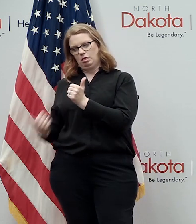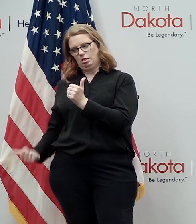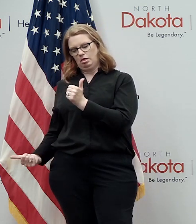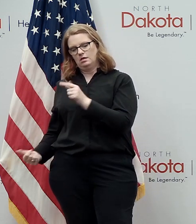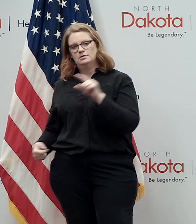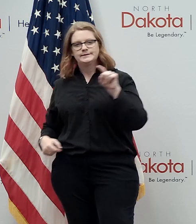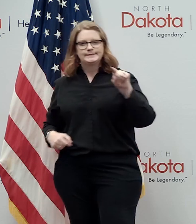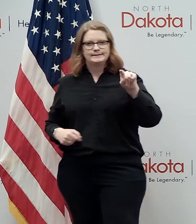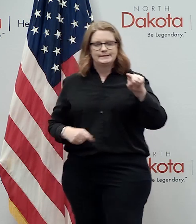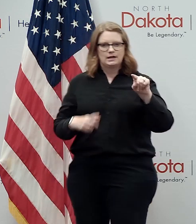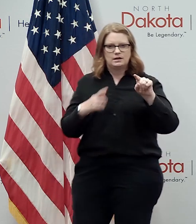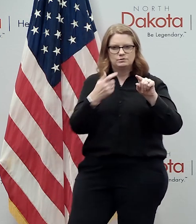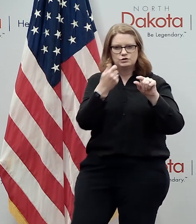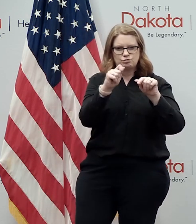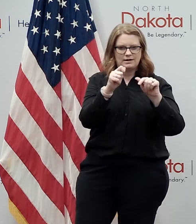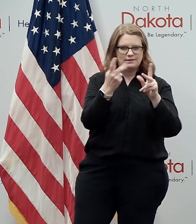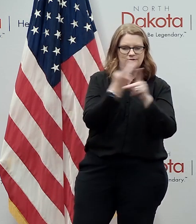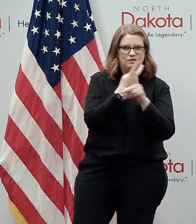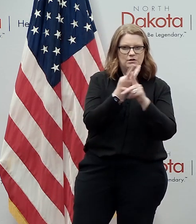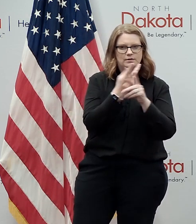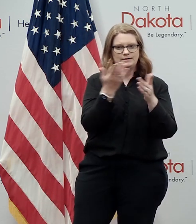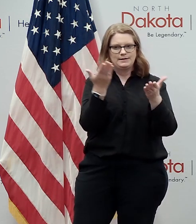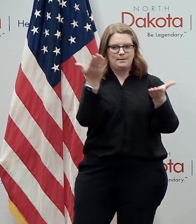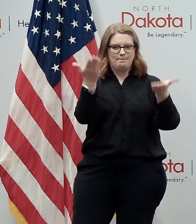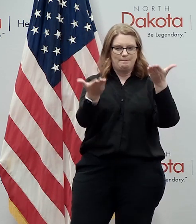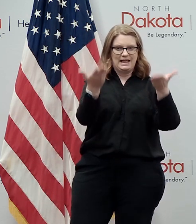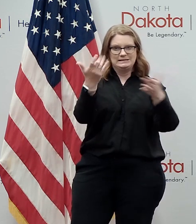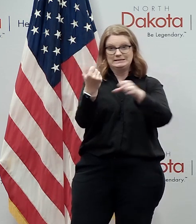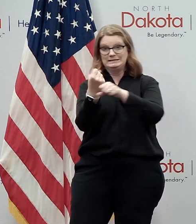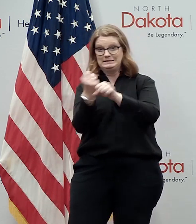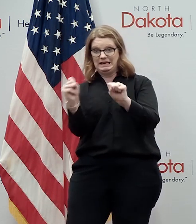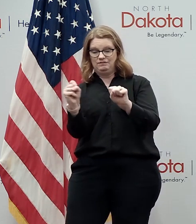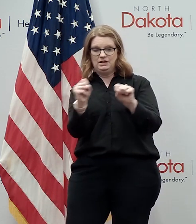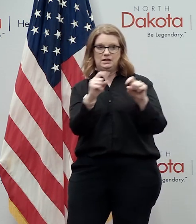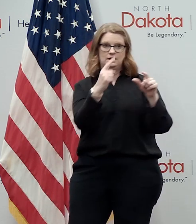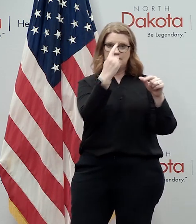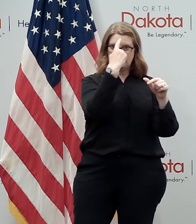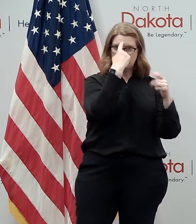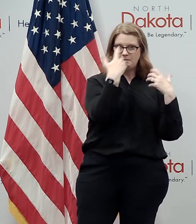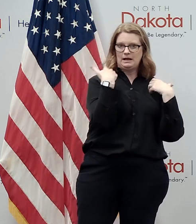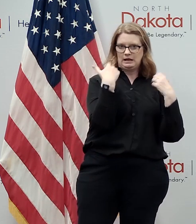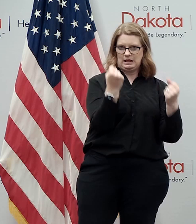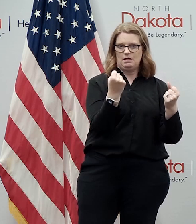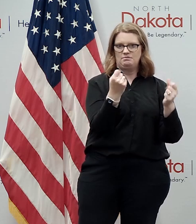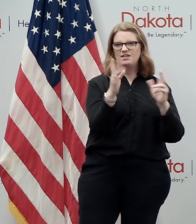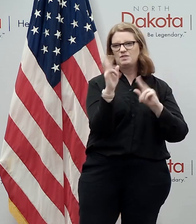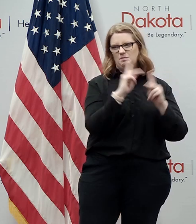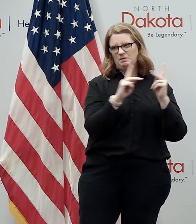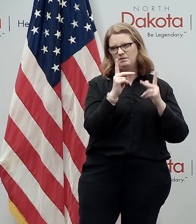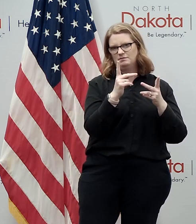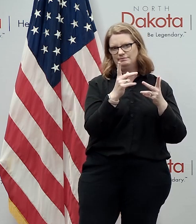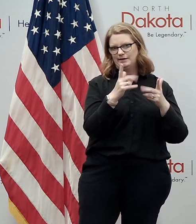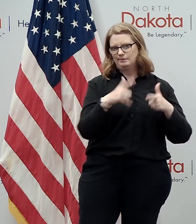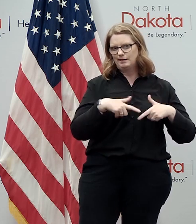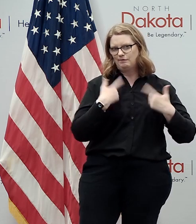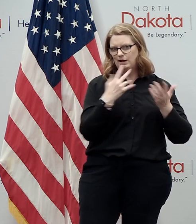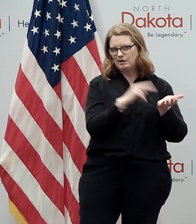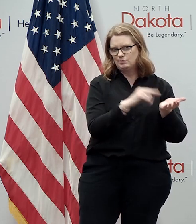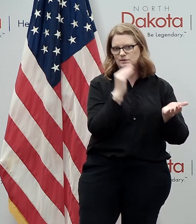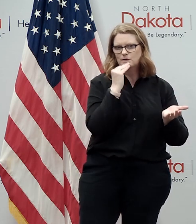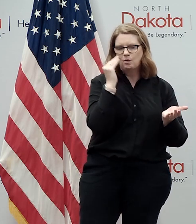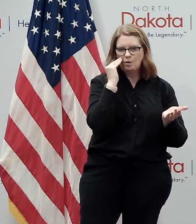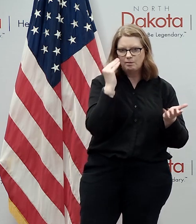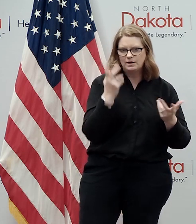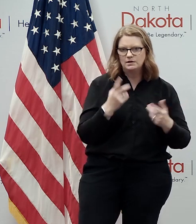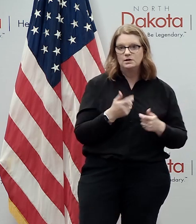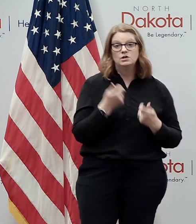as it relates to balancing safety with the mental health of the residents being served. So we're being